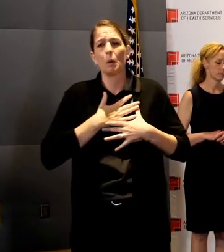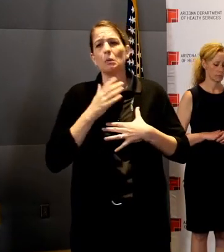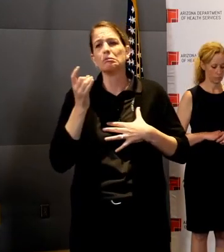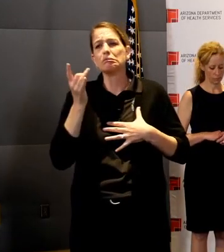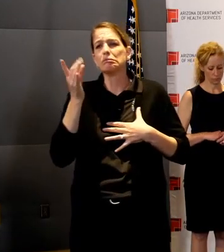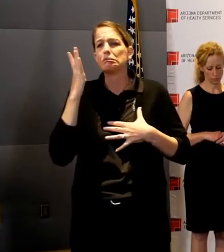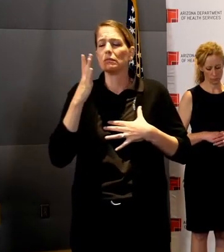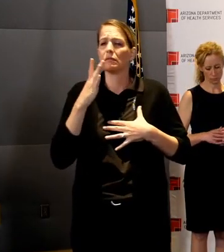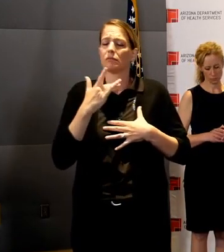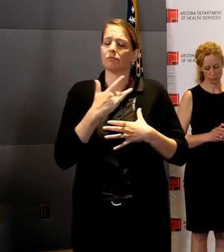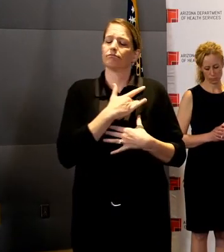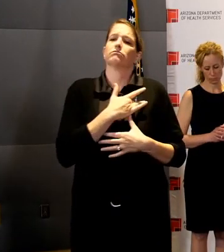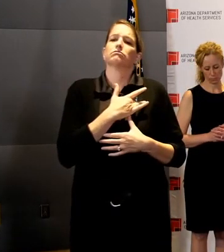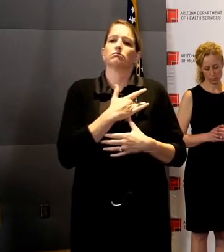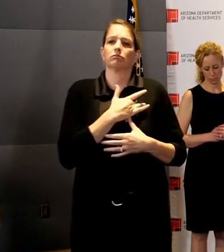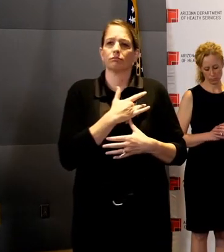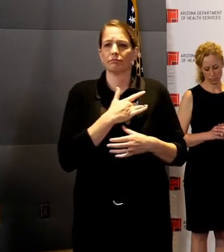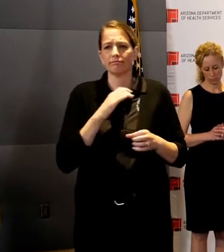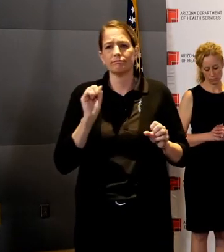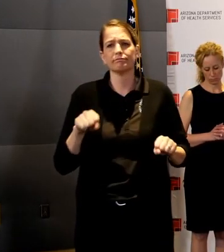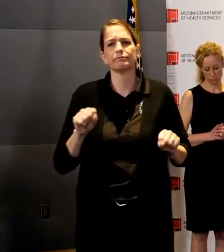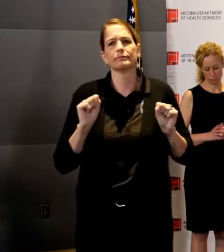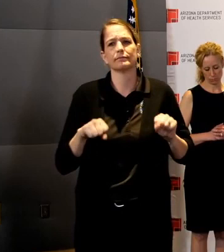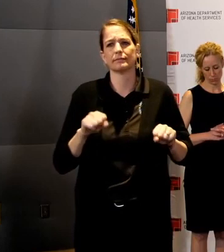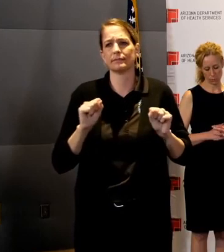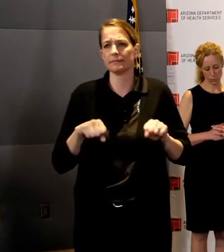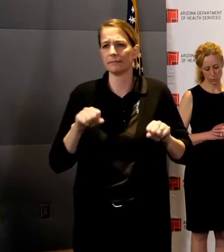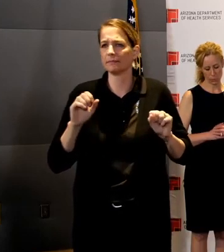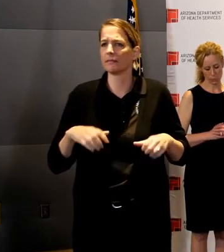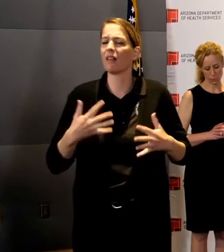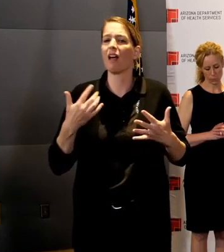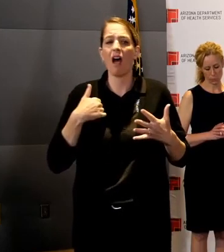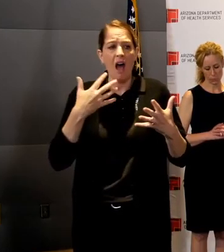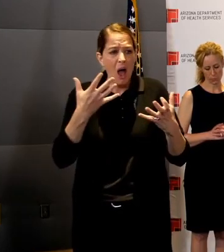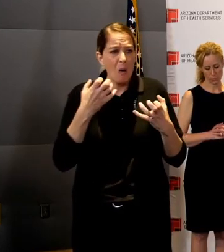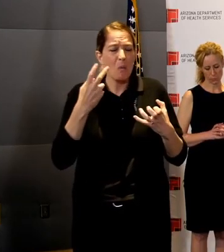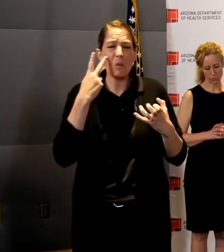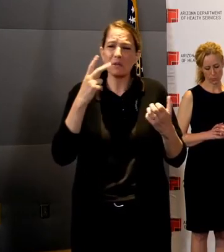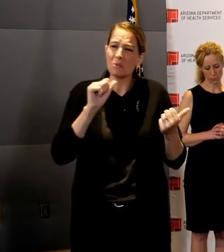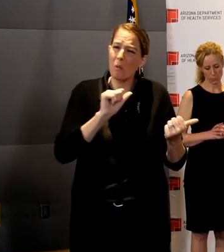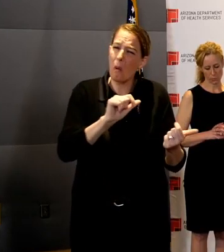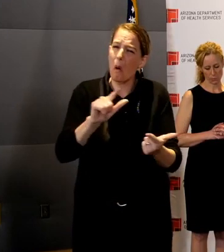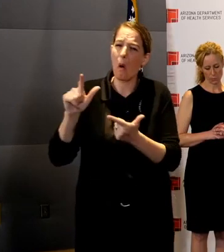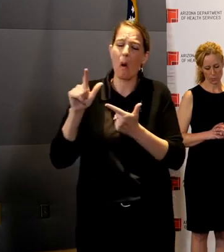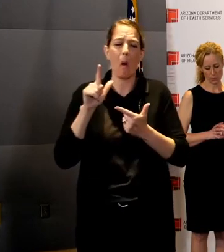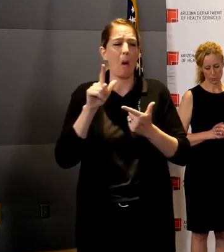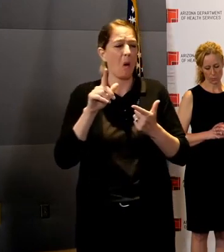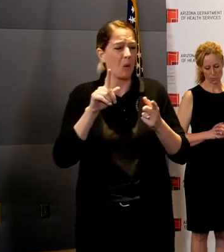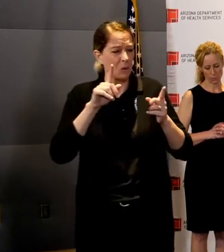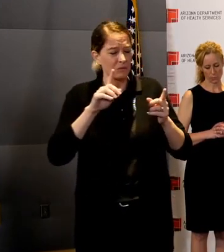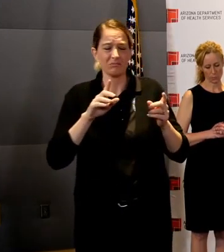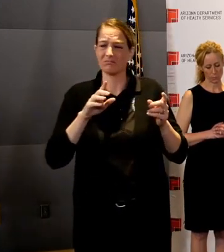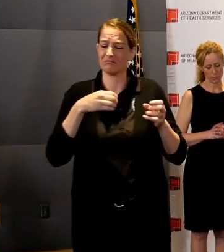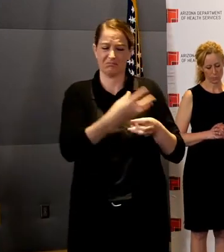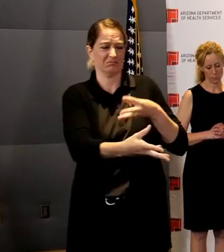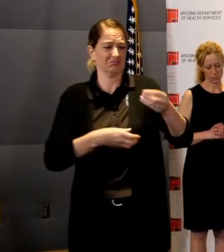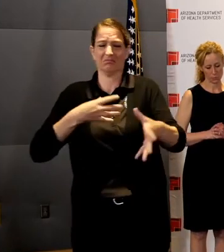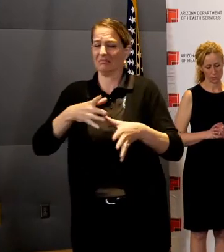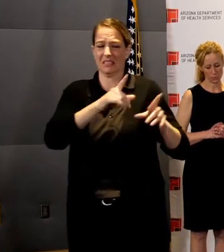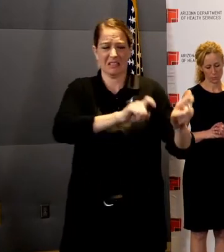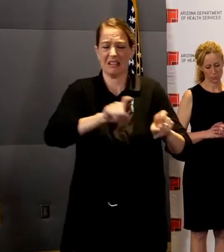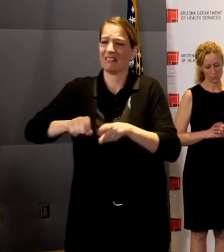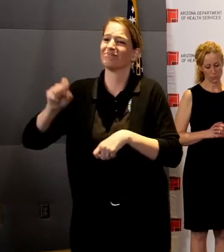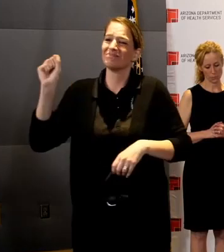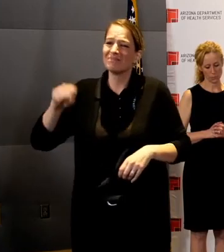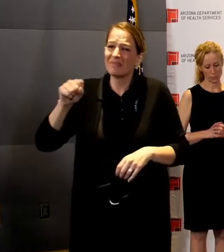I want to see everyone have the ability to get a test. Certainly those that are symptomatic and sick and